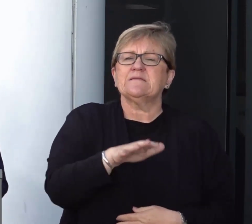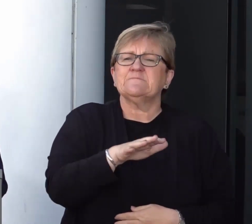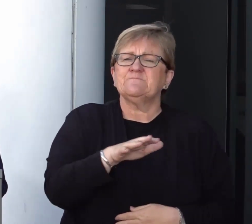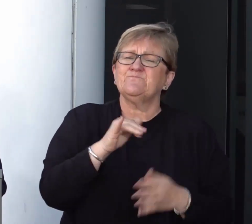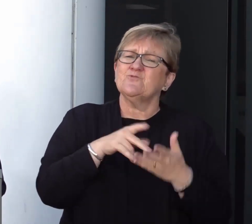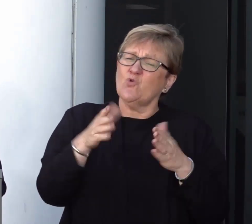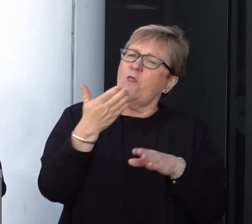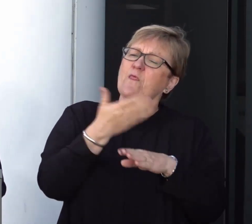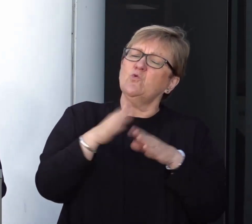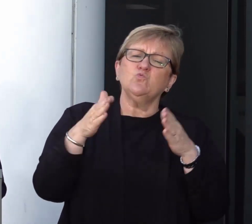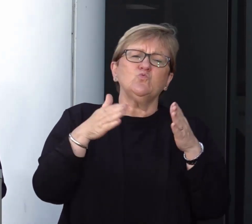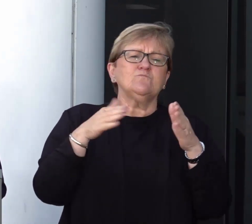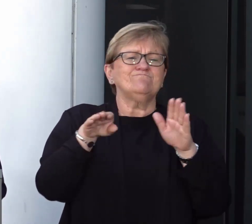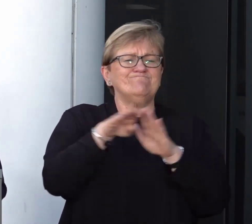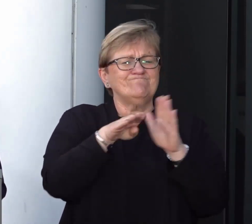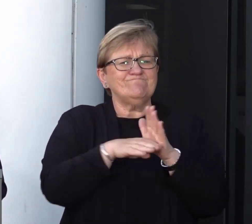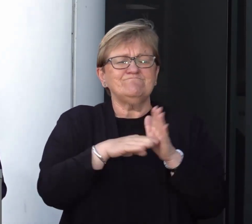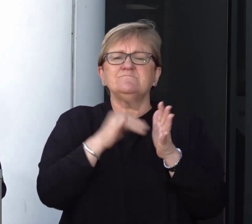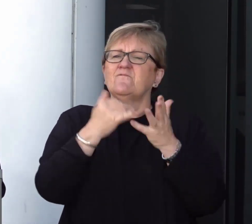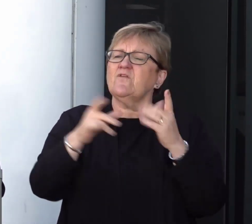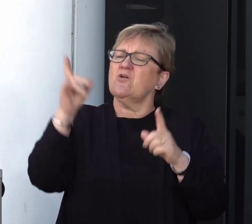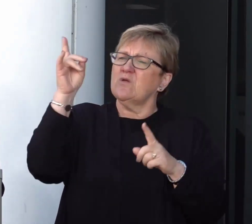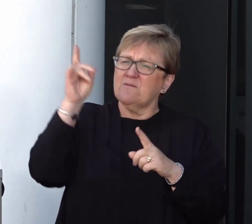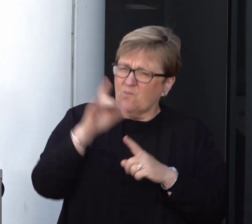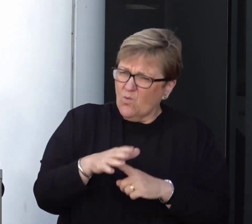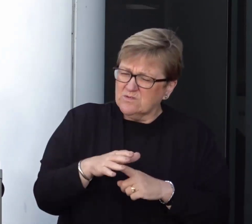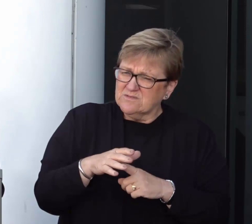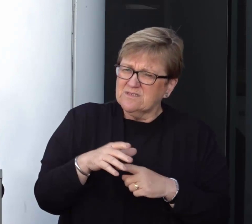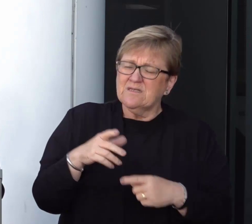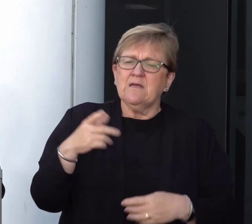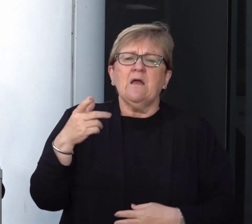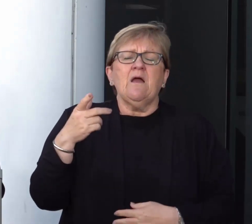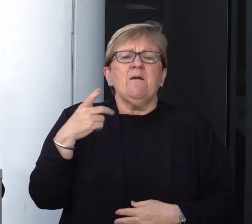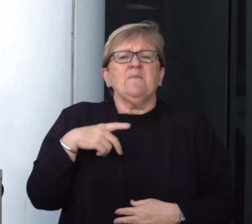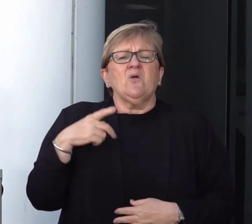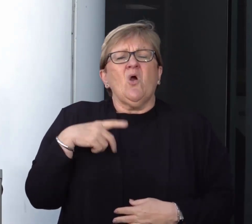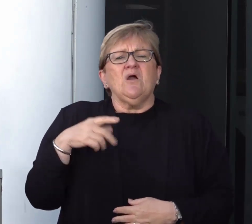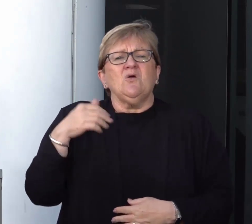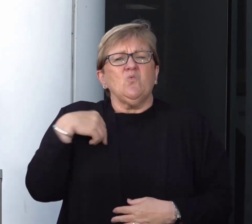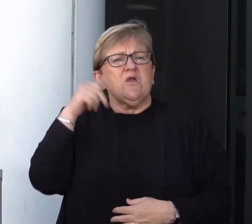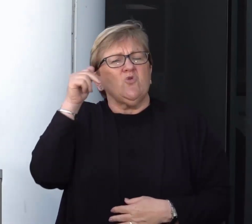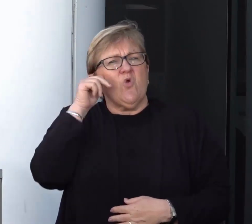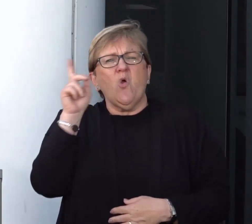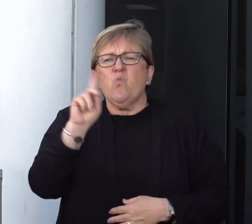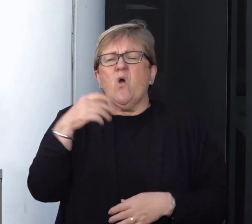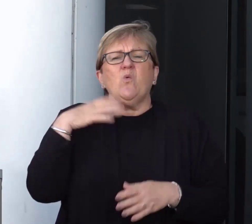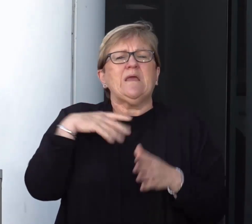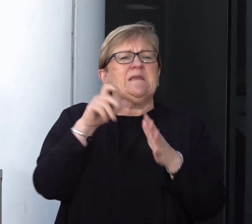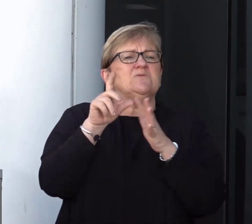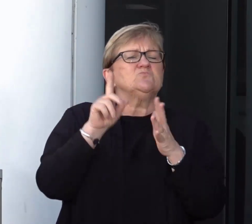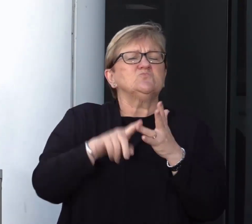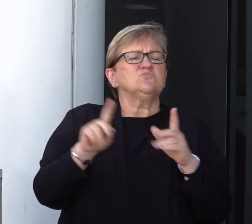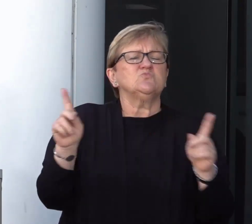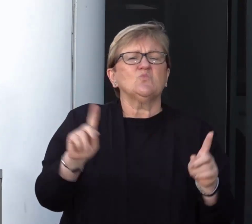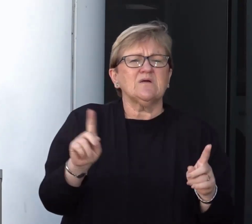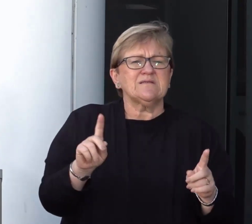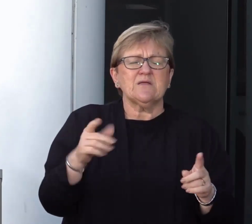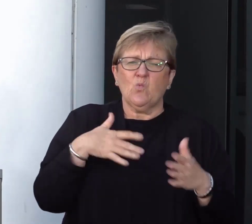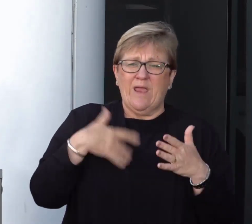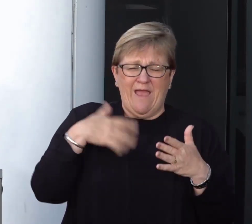So these new arrangements are obviously very important and because what we know we need to do is to